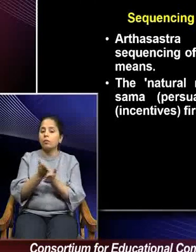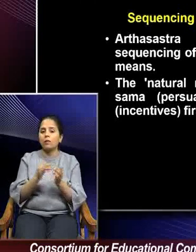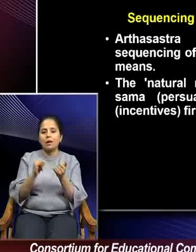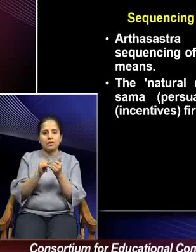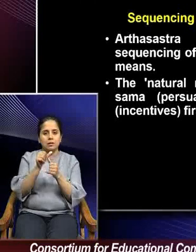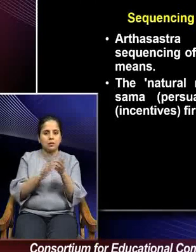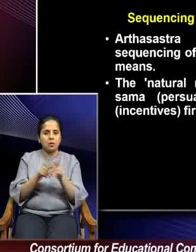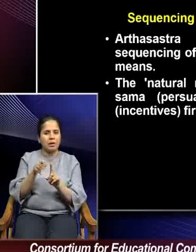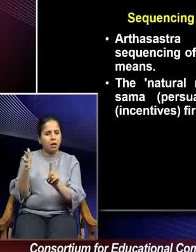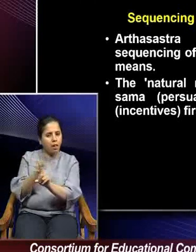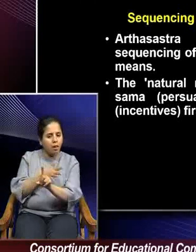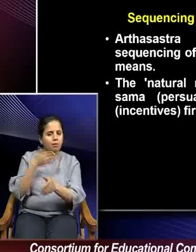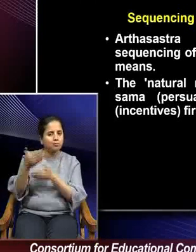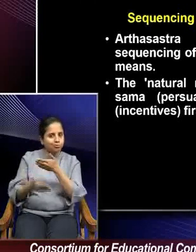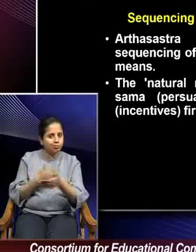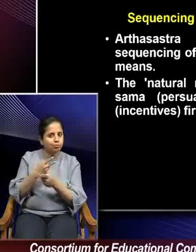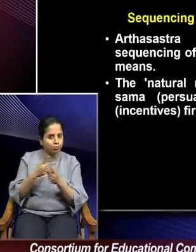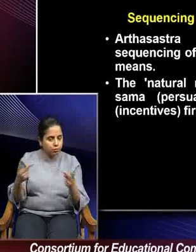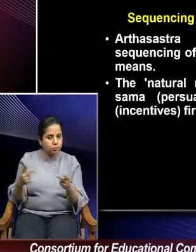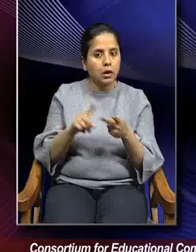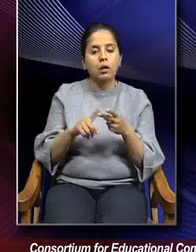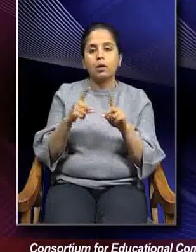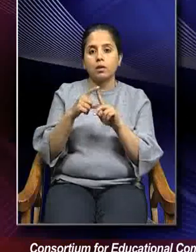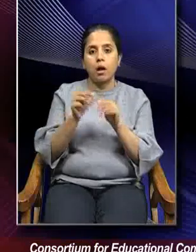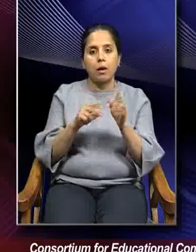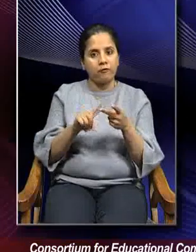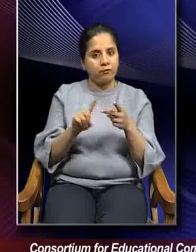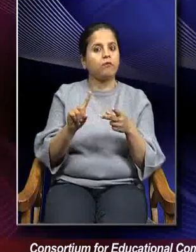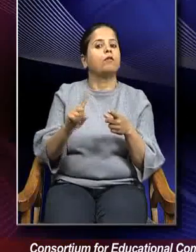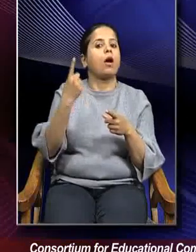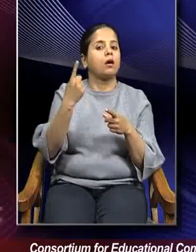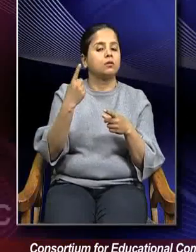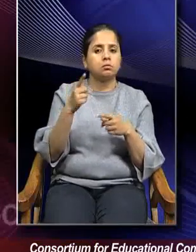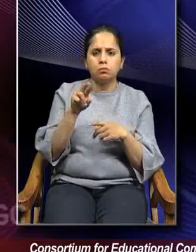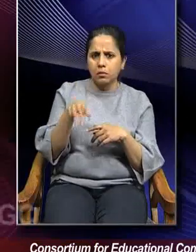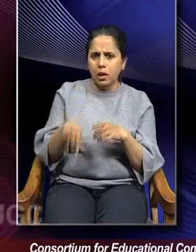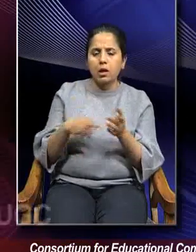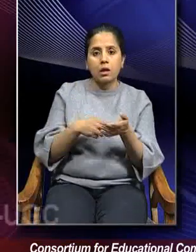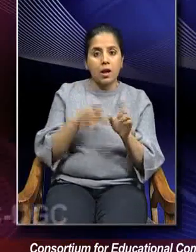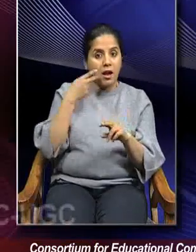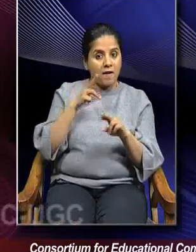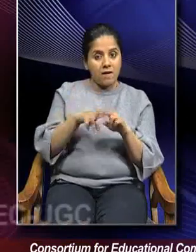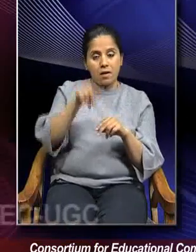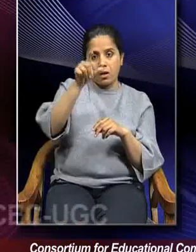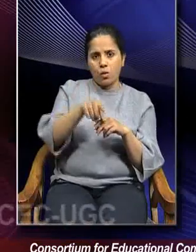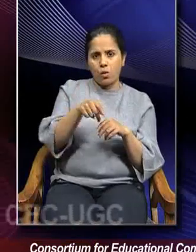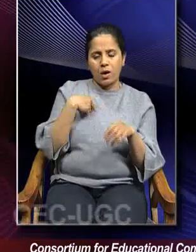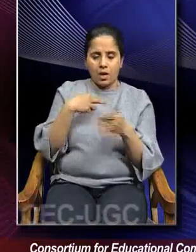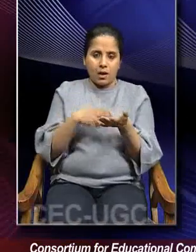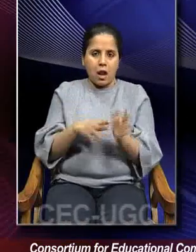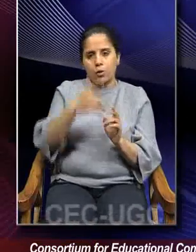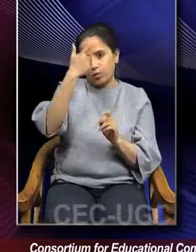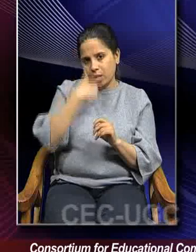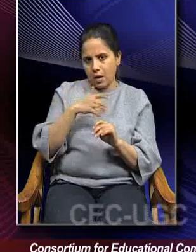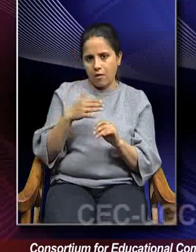that is persuasion and the Dama first which says that naturally if you are being very natural or